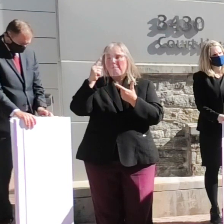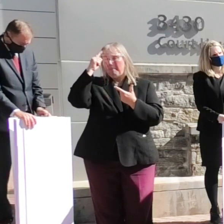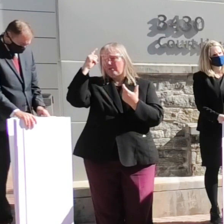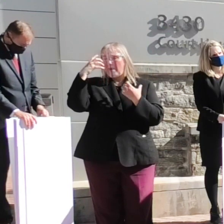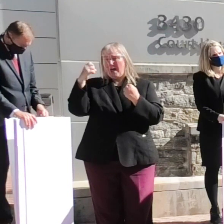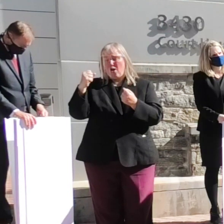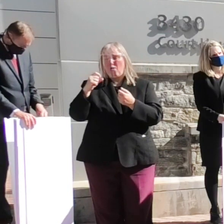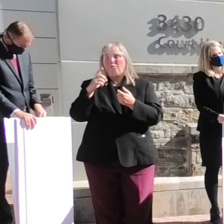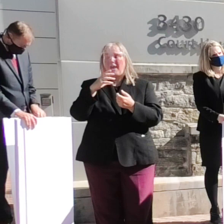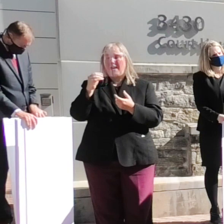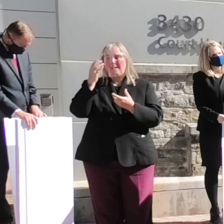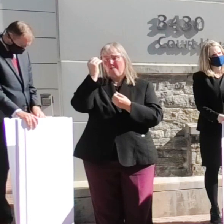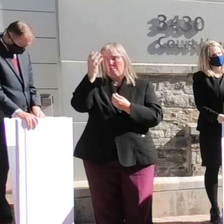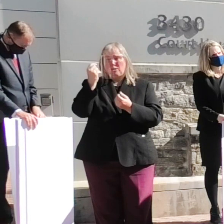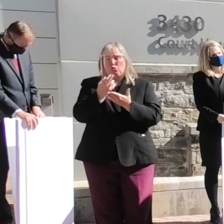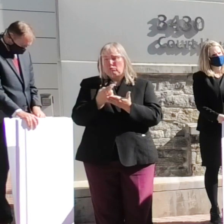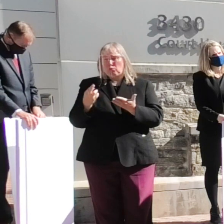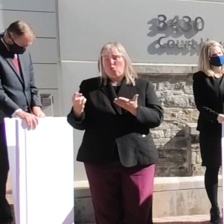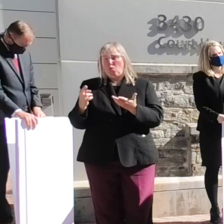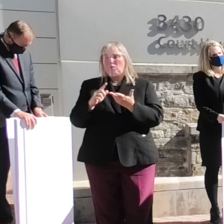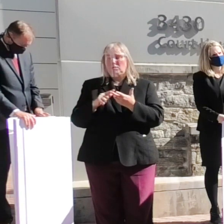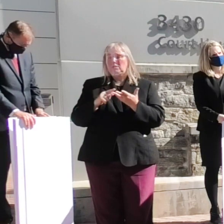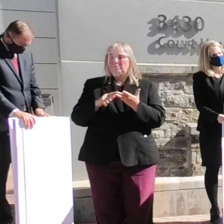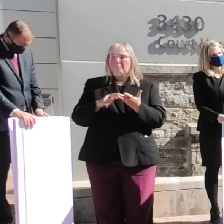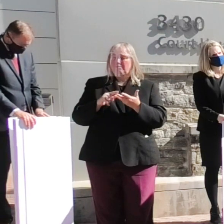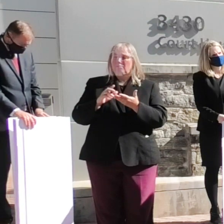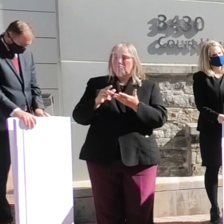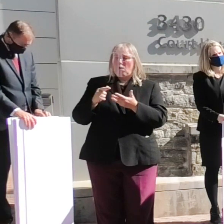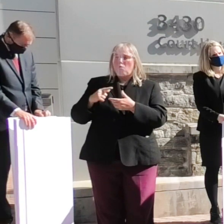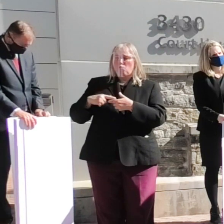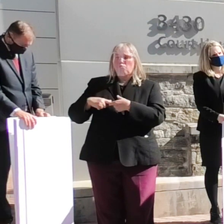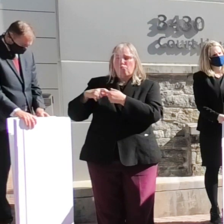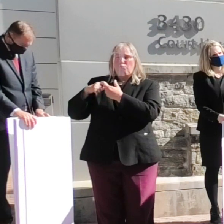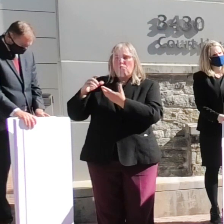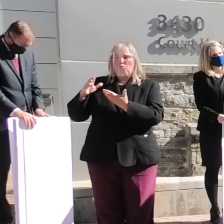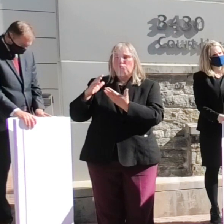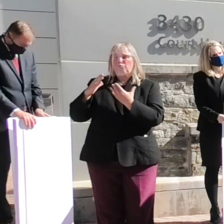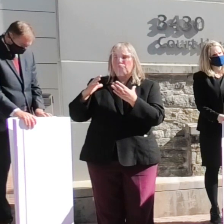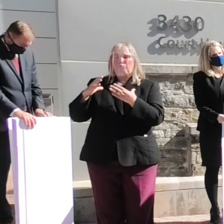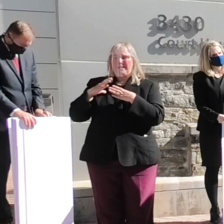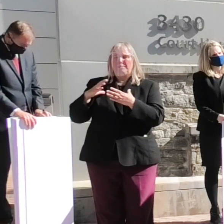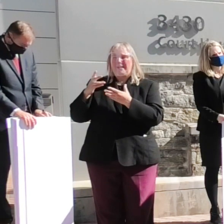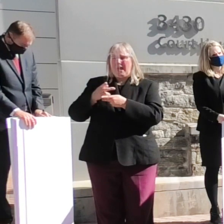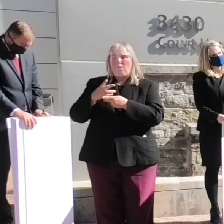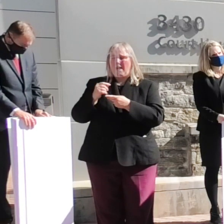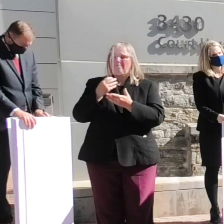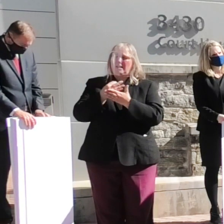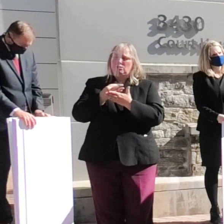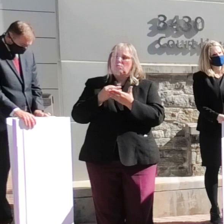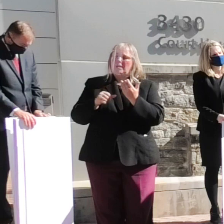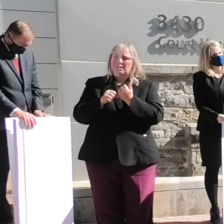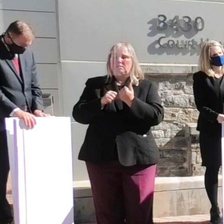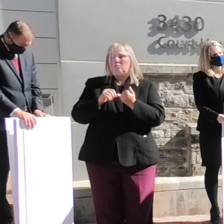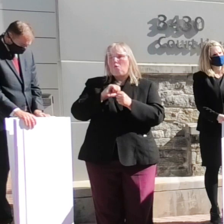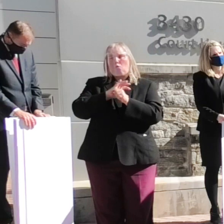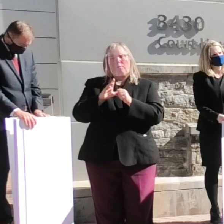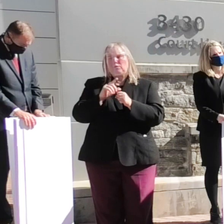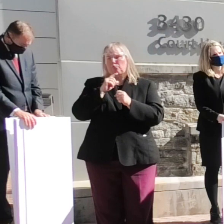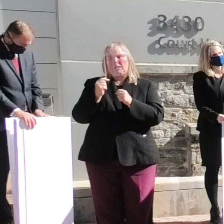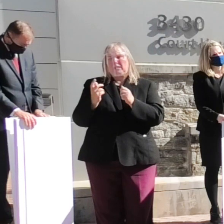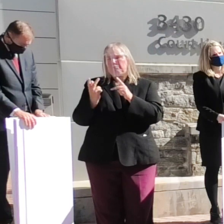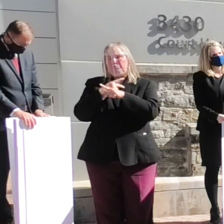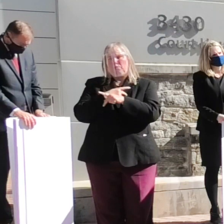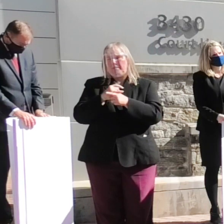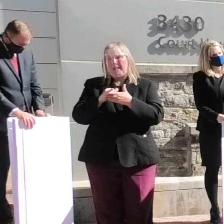health and informational resources respite care and financial assistance COVID has only exacerbated these struggles